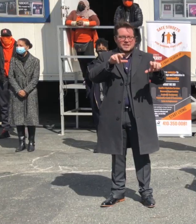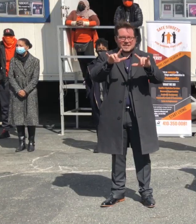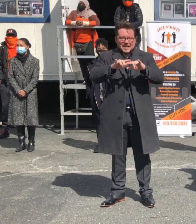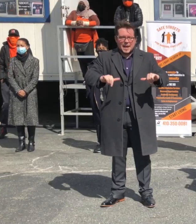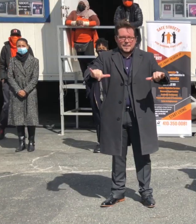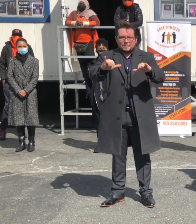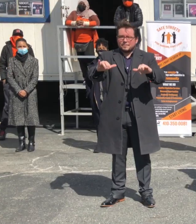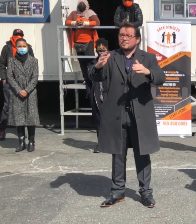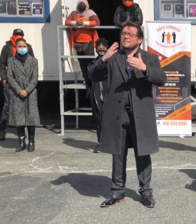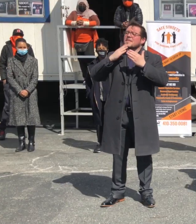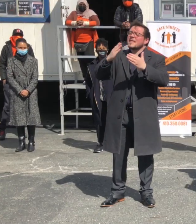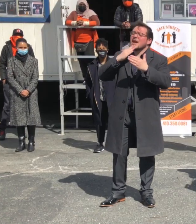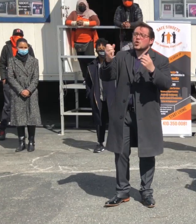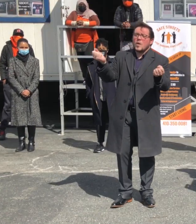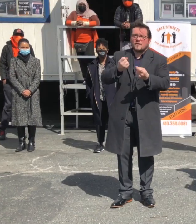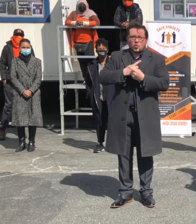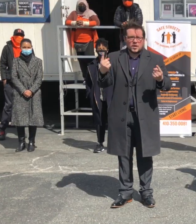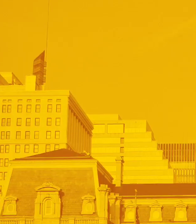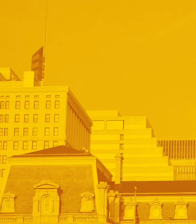Thank you, everybody. everybody.